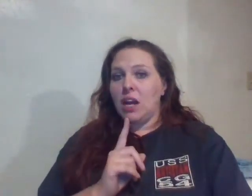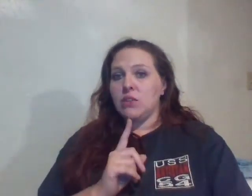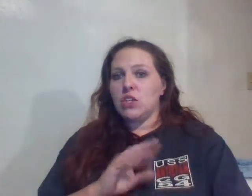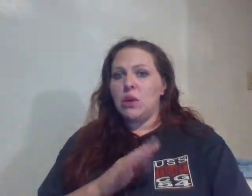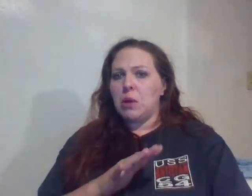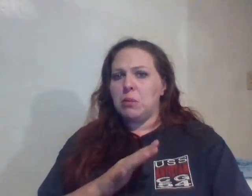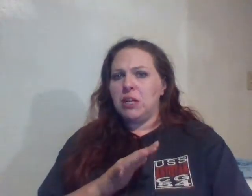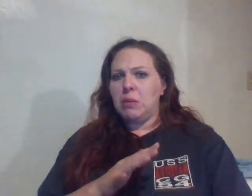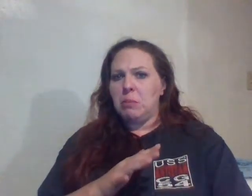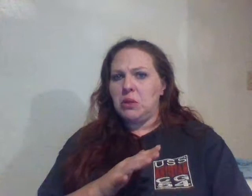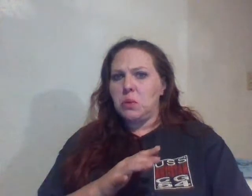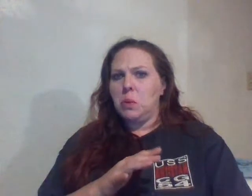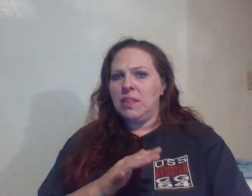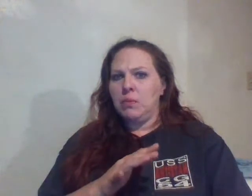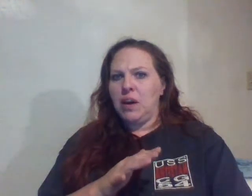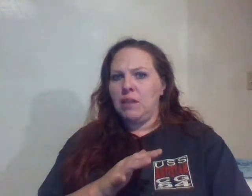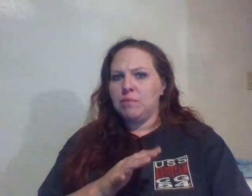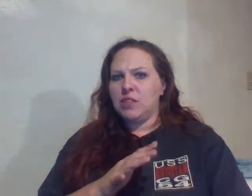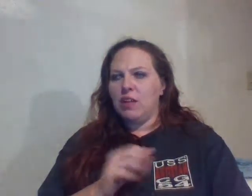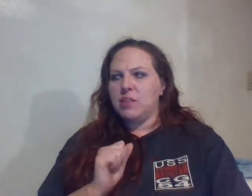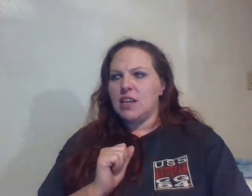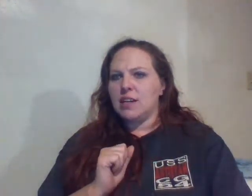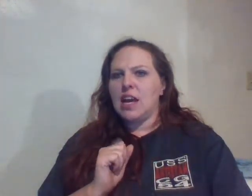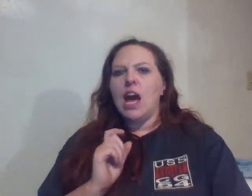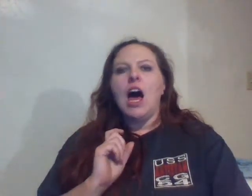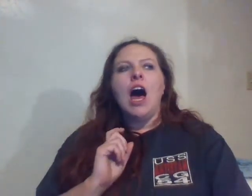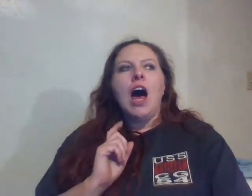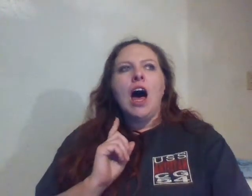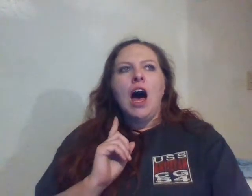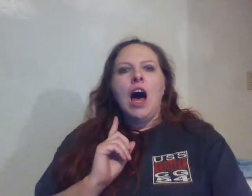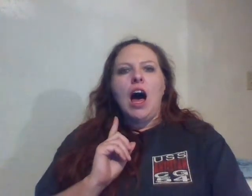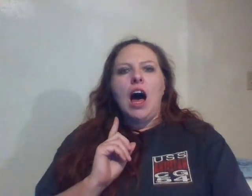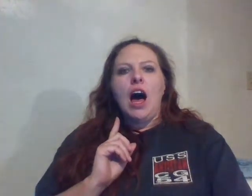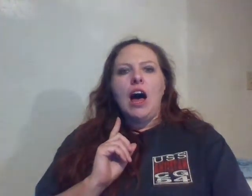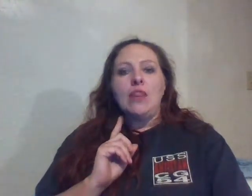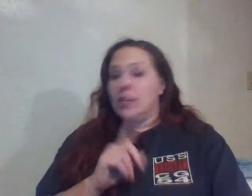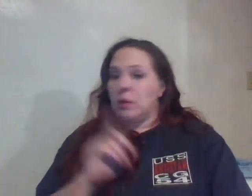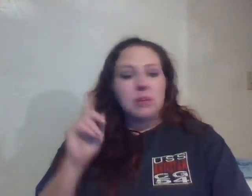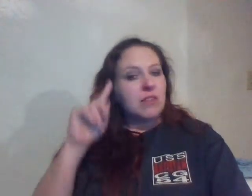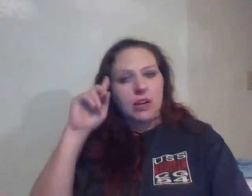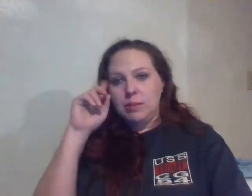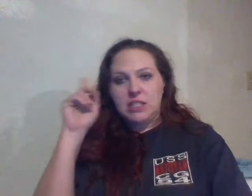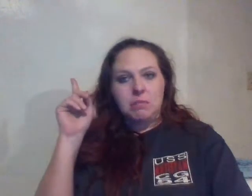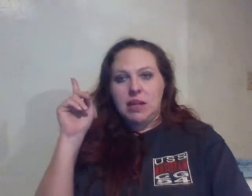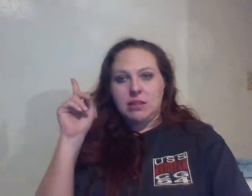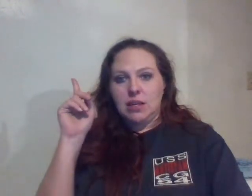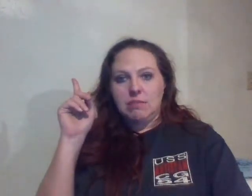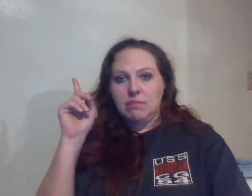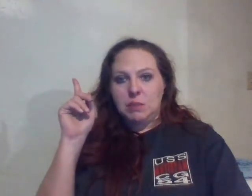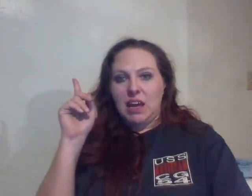I used to do. I was probably in about middle school when I developed this technique. And these people are very limited mentally speaking.